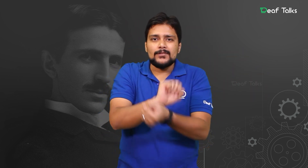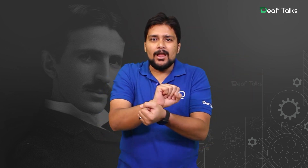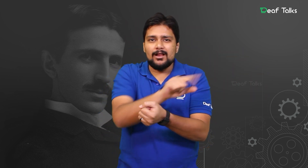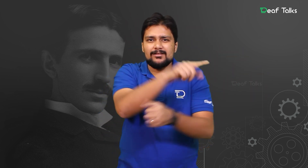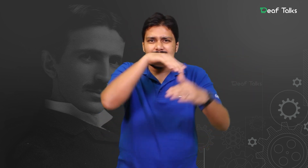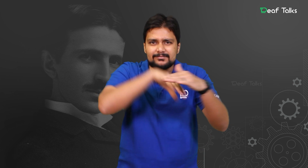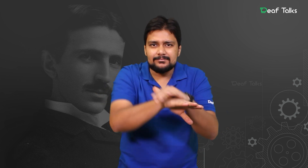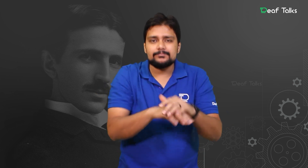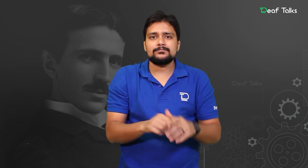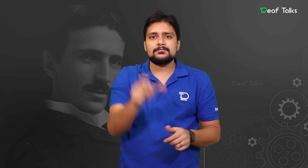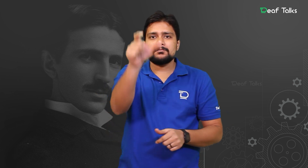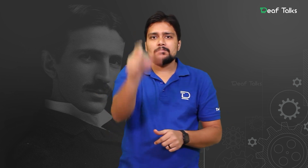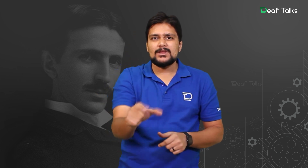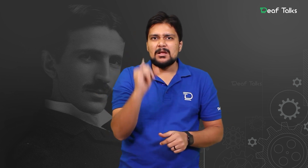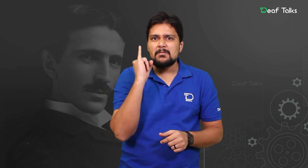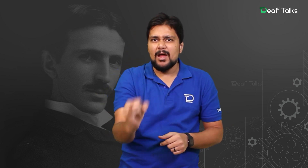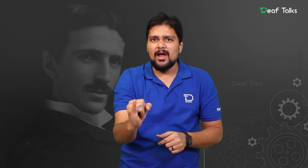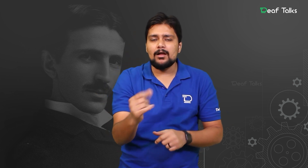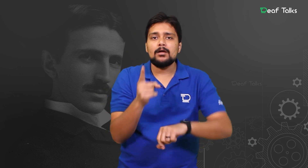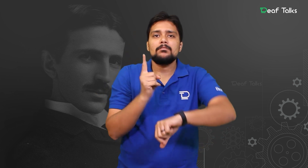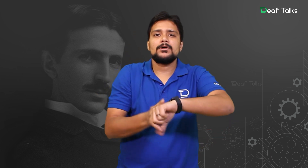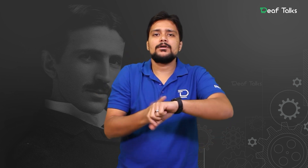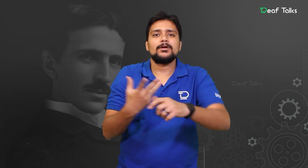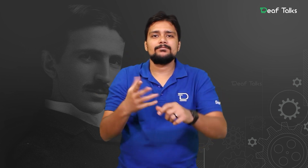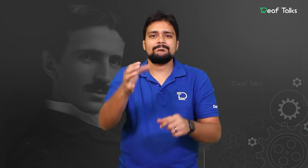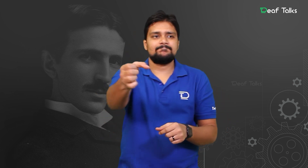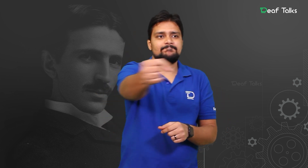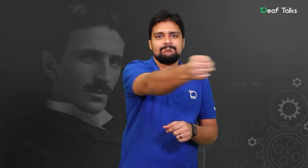how dangerous AC current was.